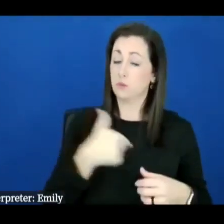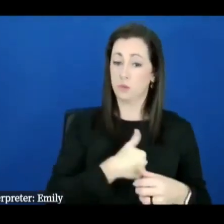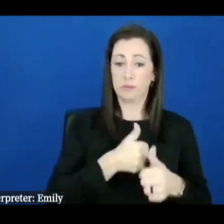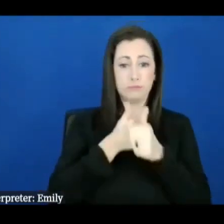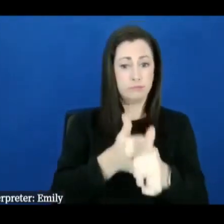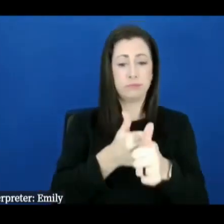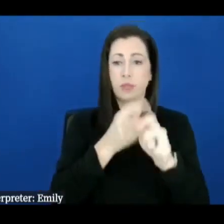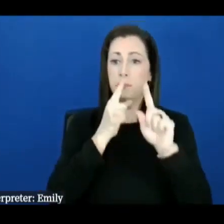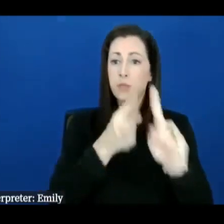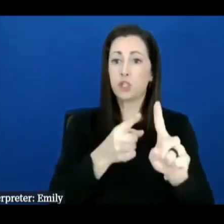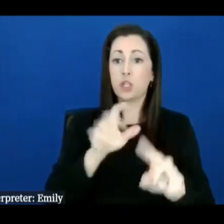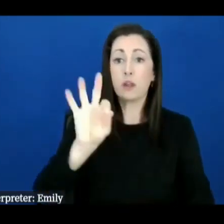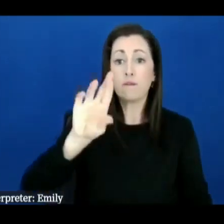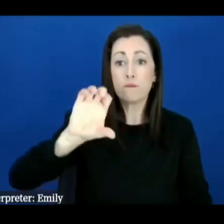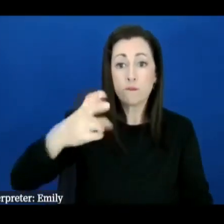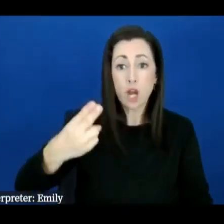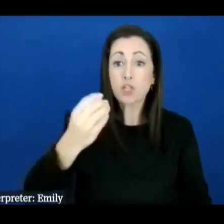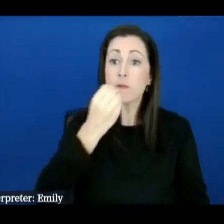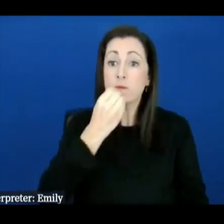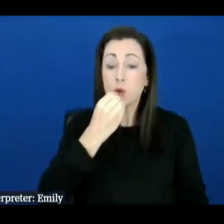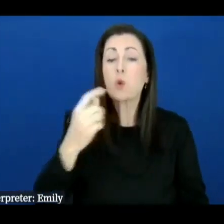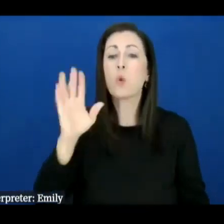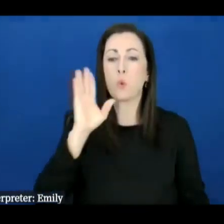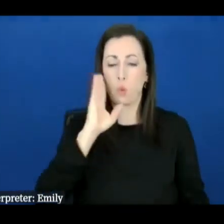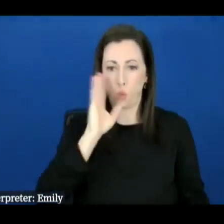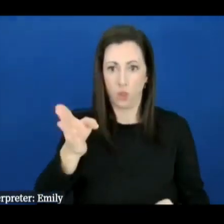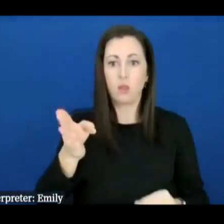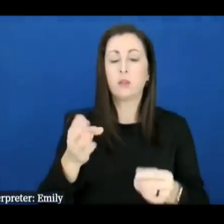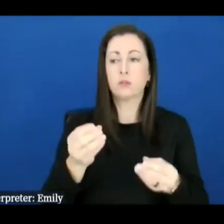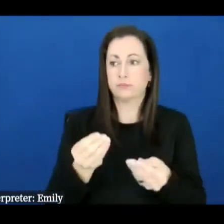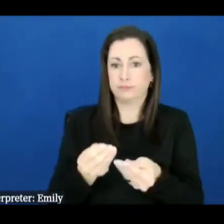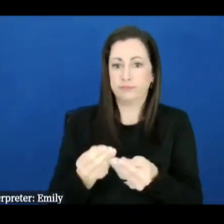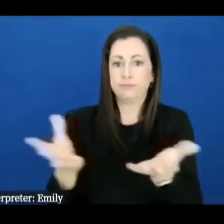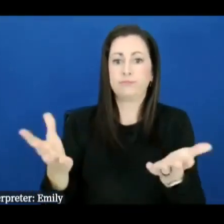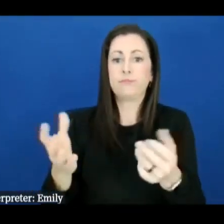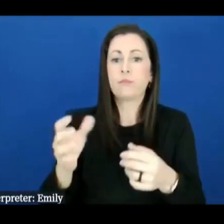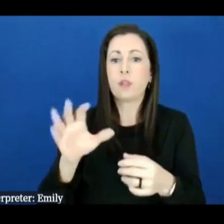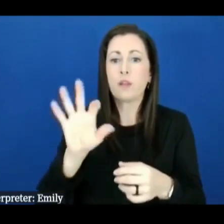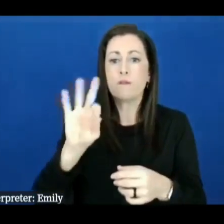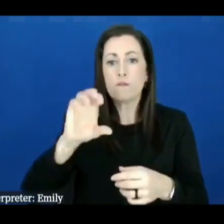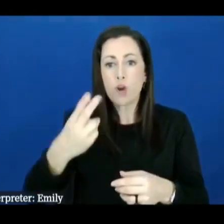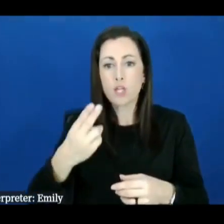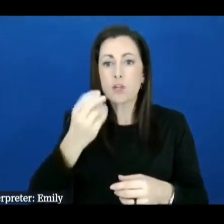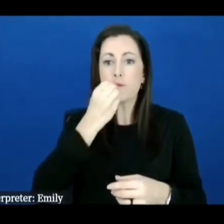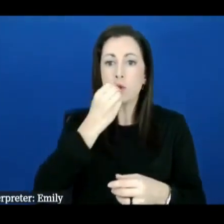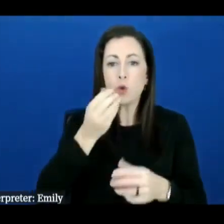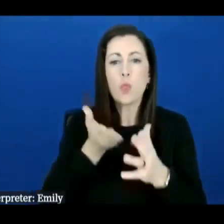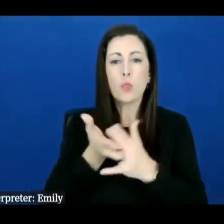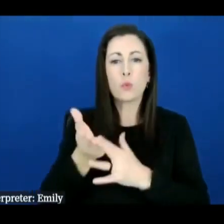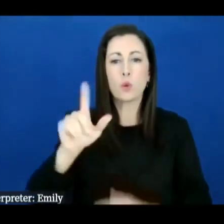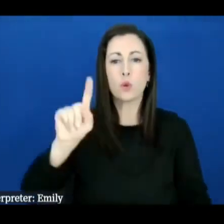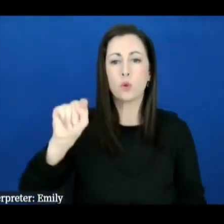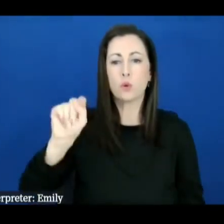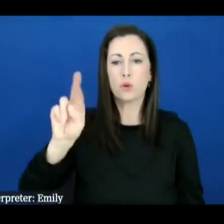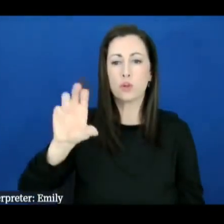food we are going to be mobilizing our fresh food truck that will be going out to areas next week